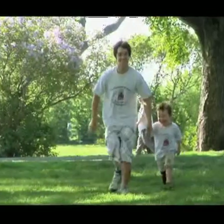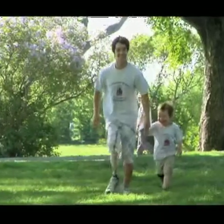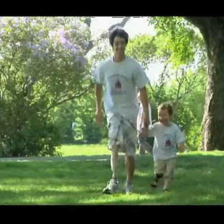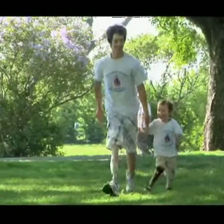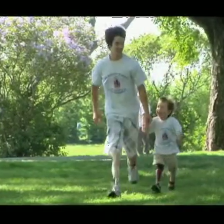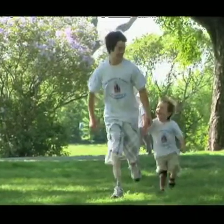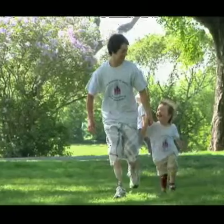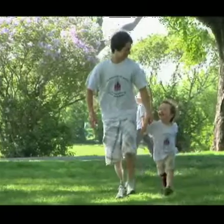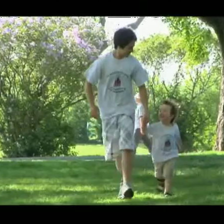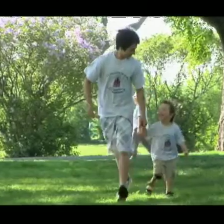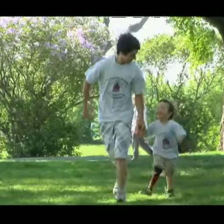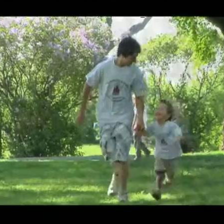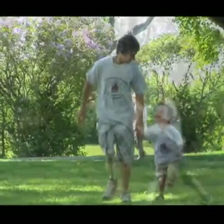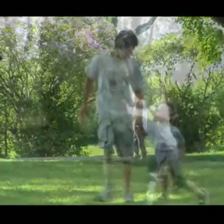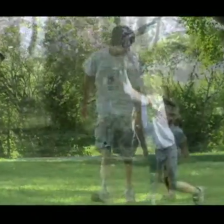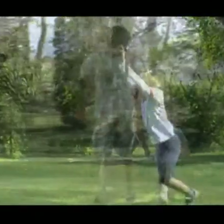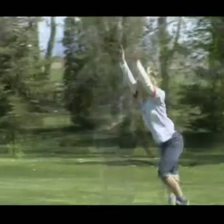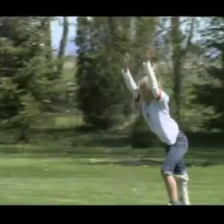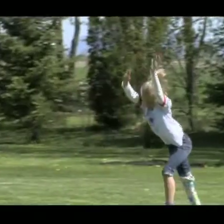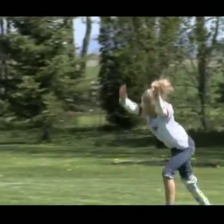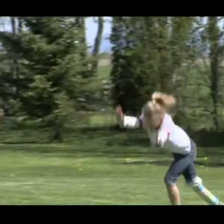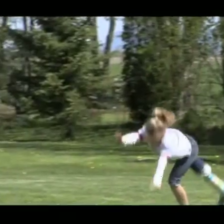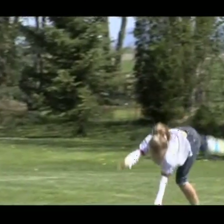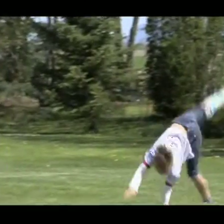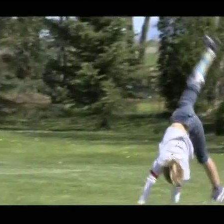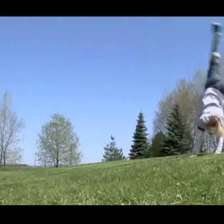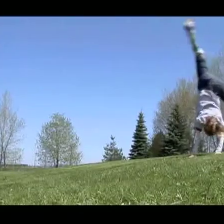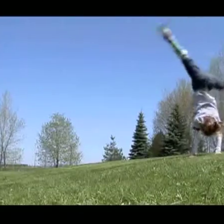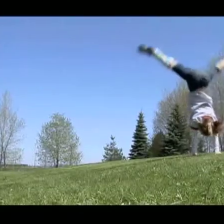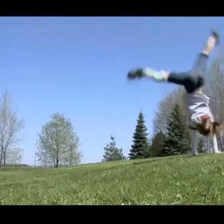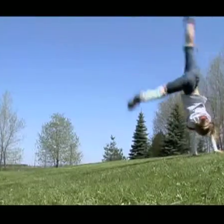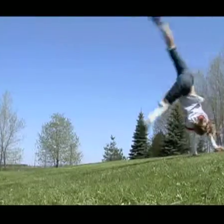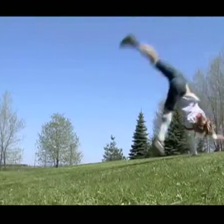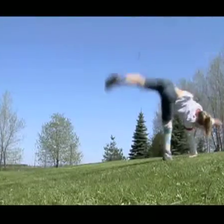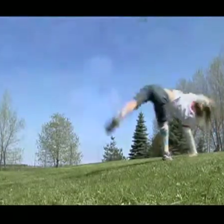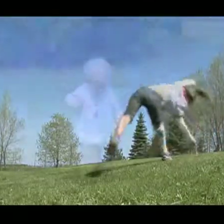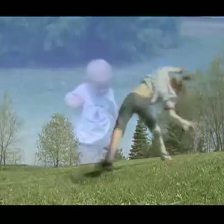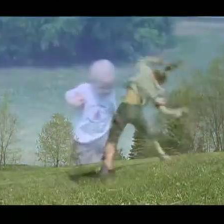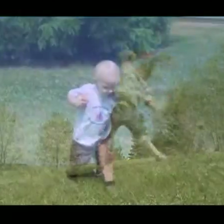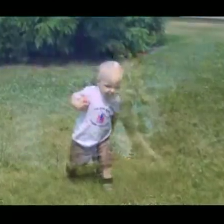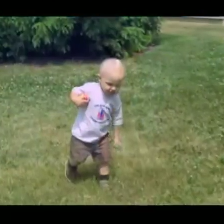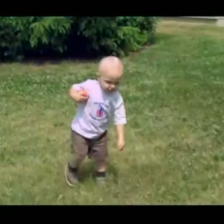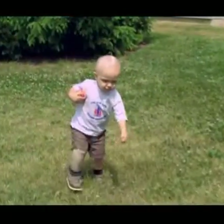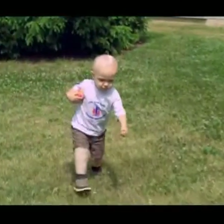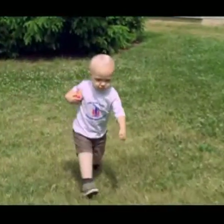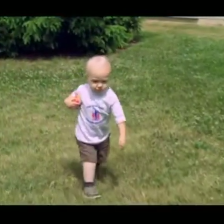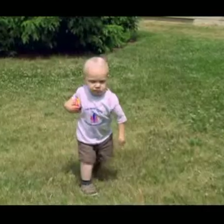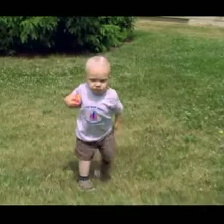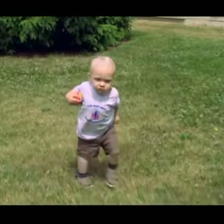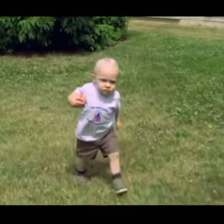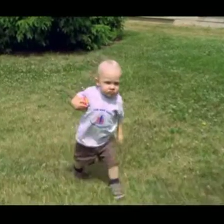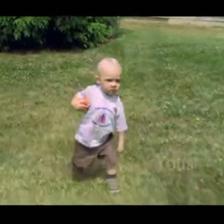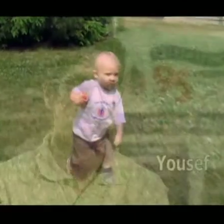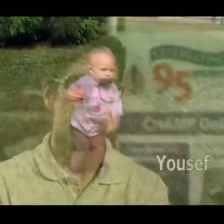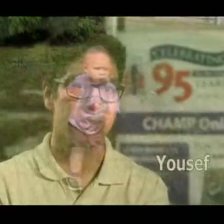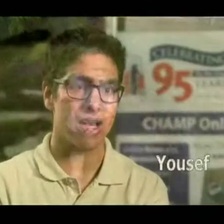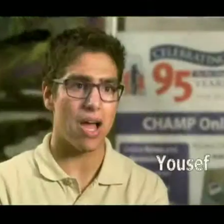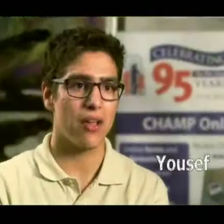to help out child amputees, that was an amazing thing that they did because it gave people like myself an opportunity that I